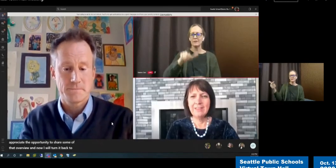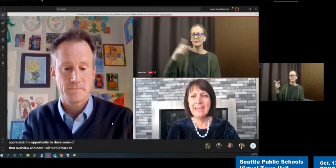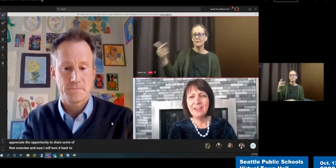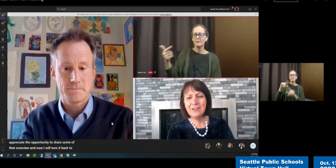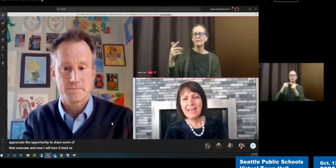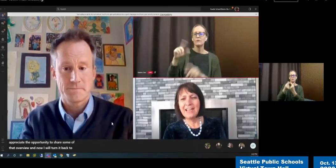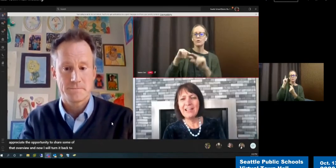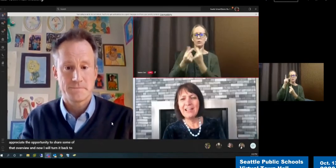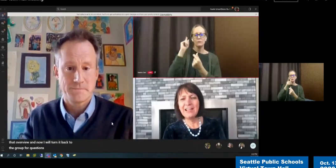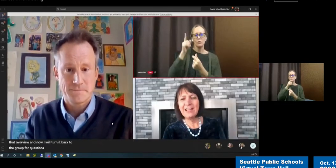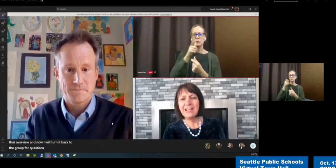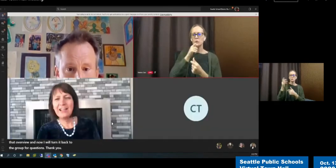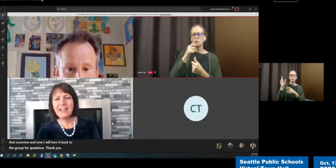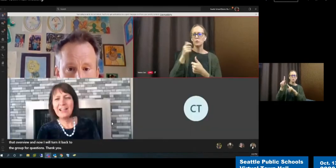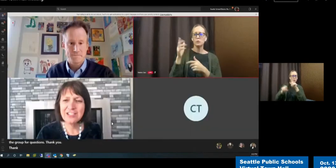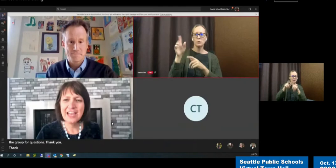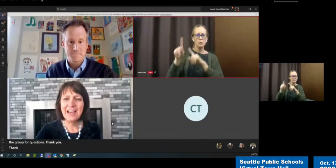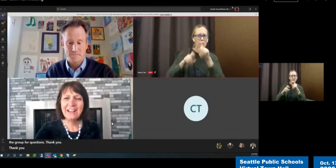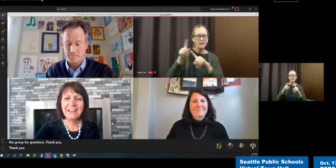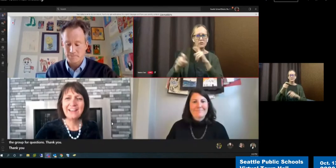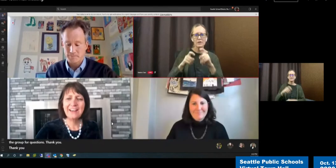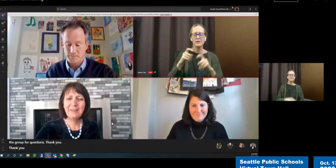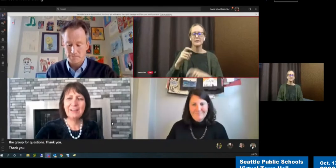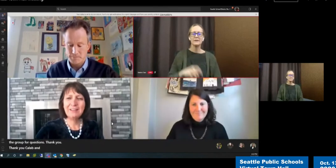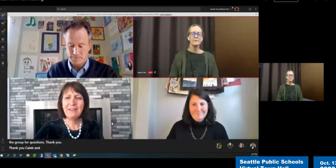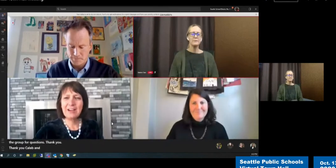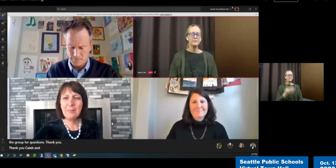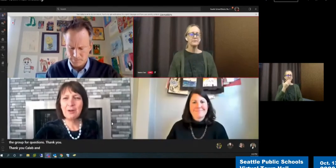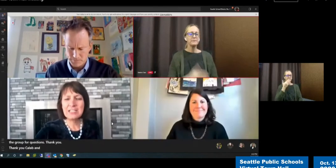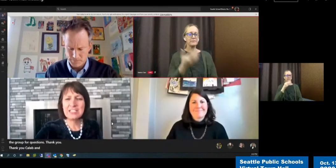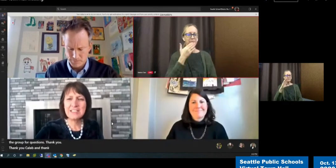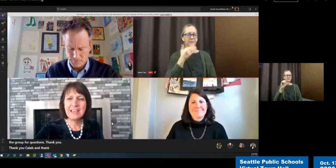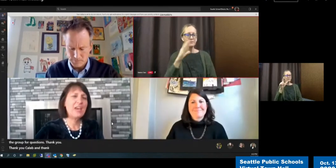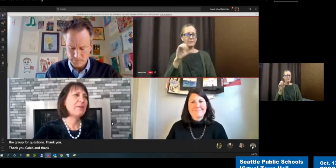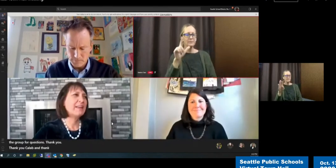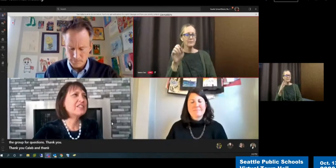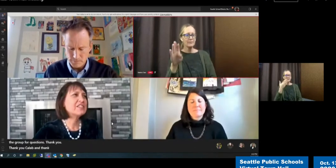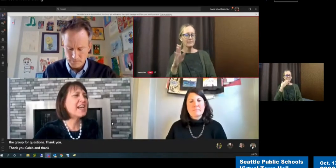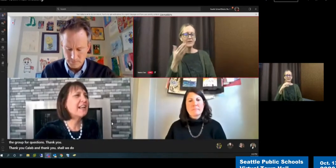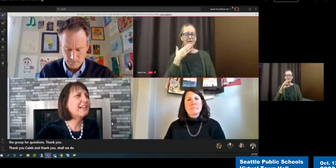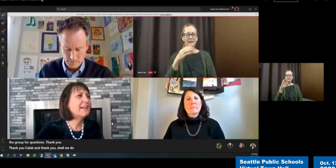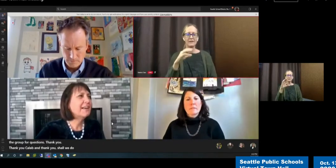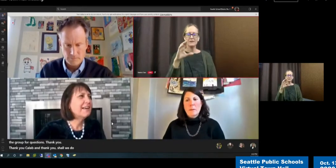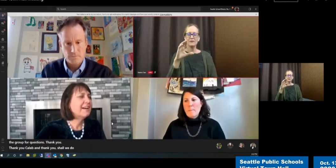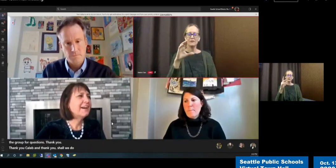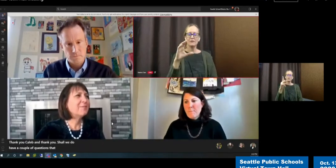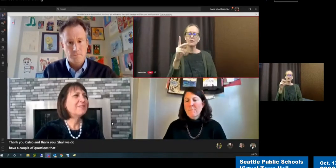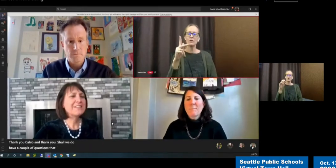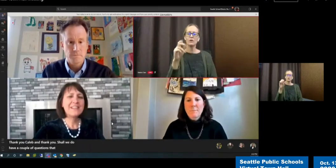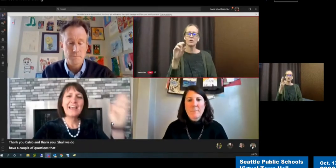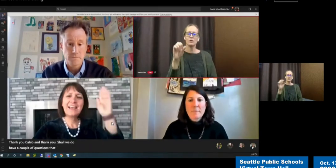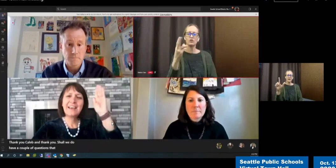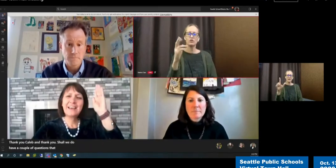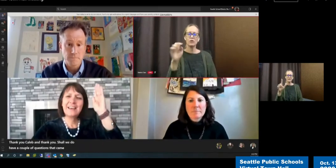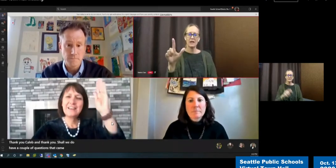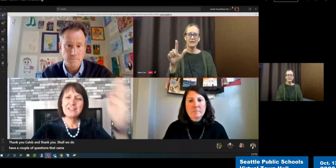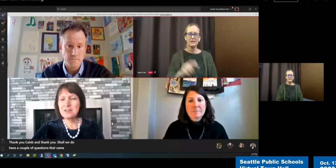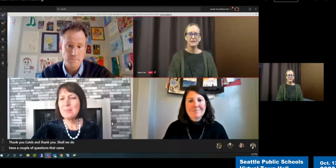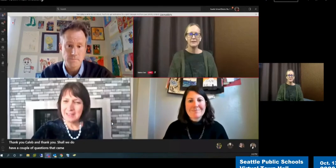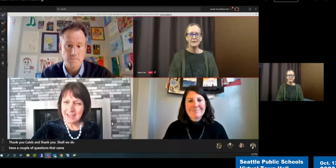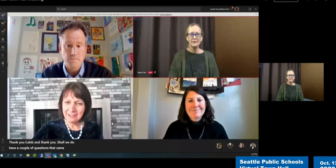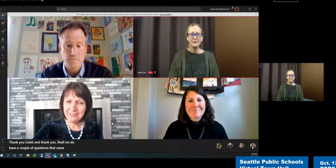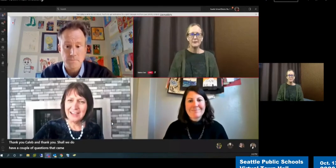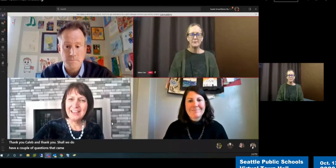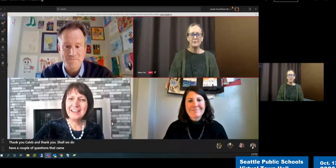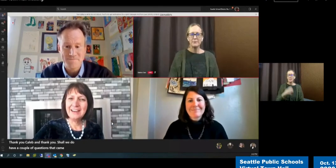Thank you, Caleb. And thank you, Cashel. We do have a couple of questions that came in. Cashel, just like strip